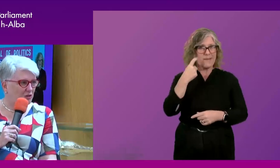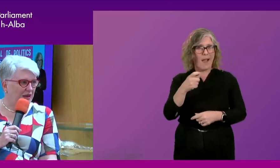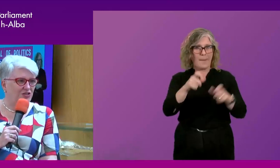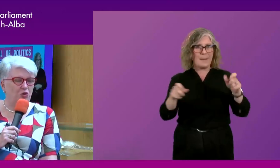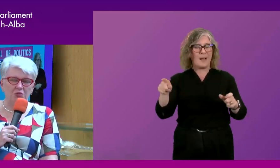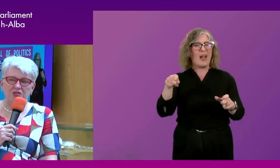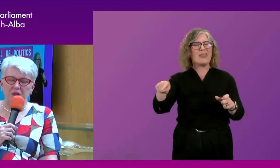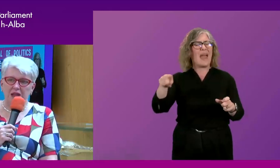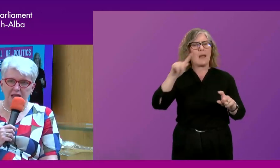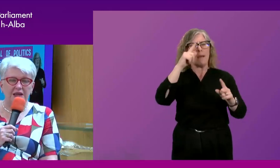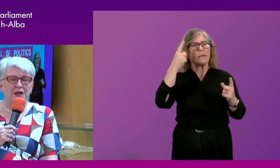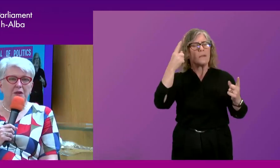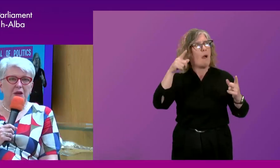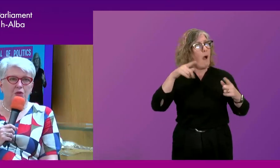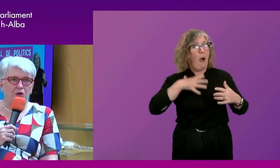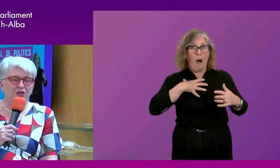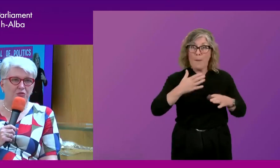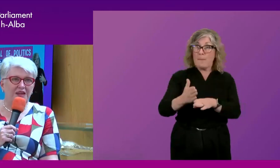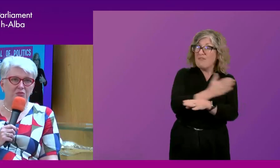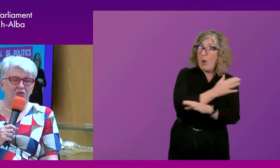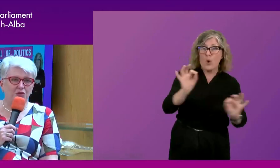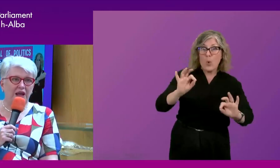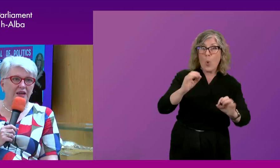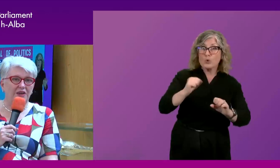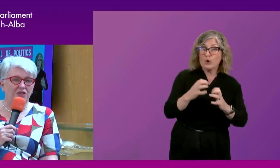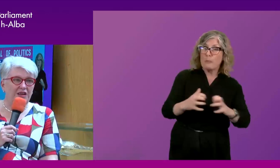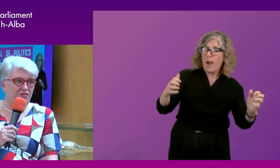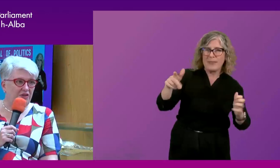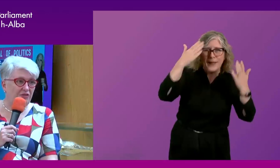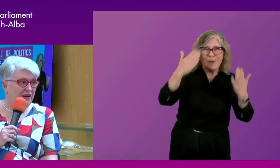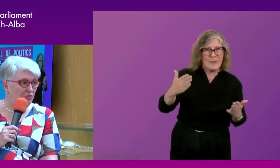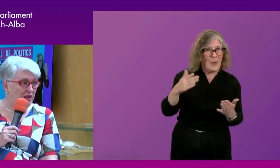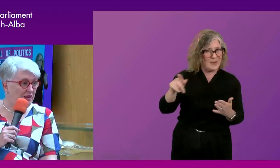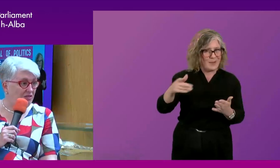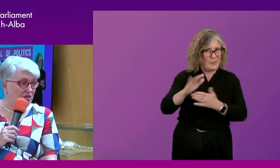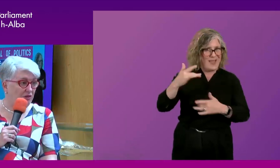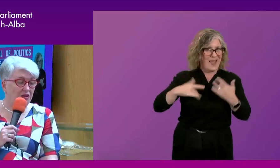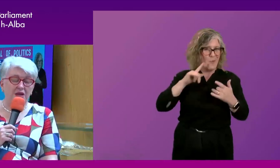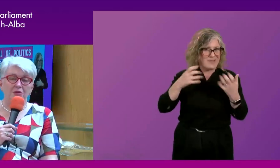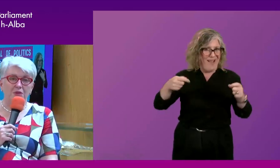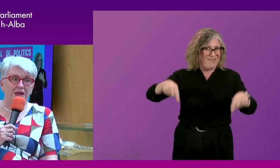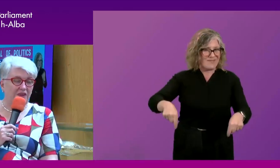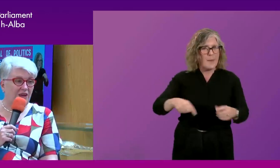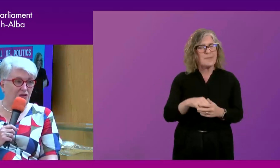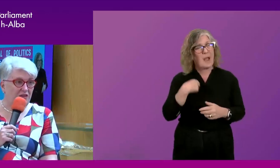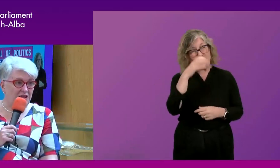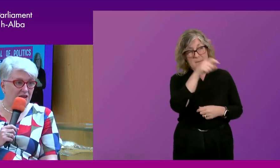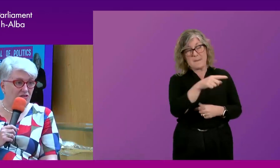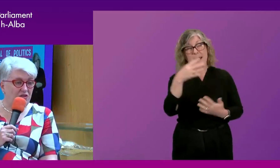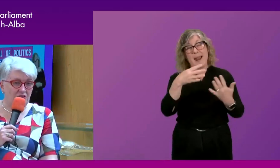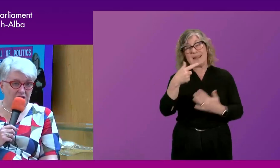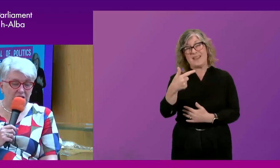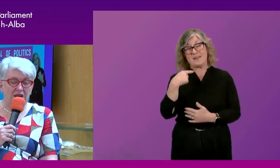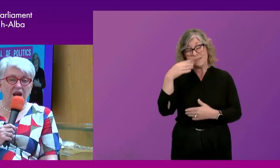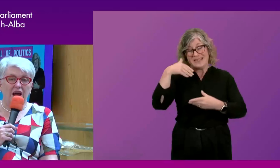really hard to imagine what it must have been like. What you've reminded me though, Ken, is the night of the referendum in 97, being at the count in the